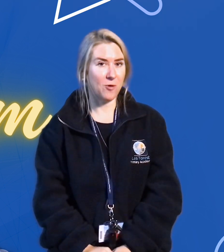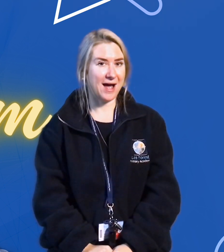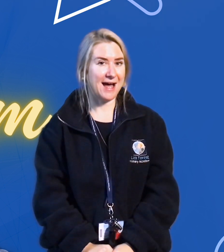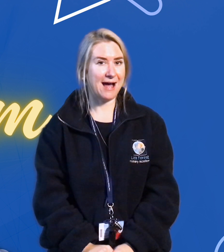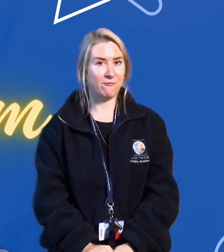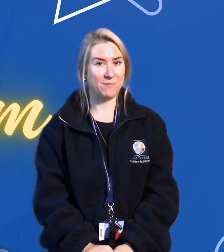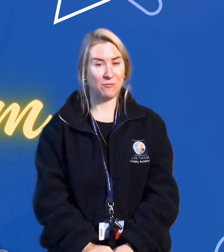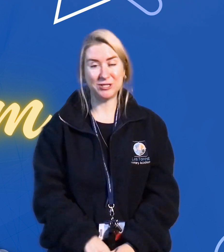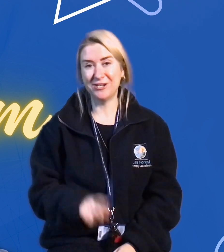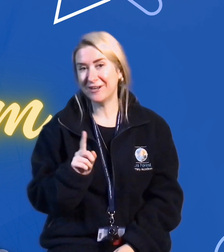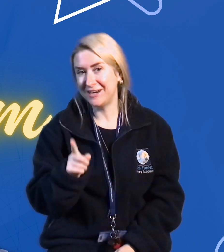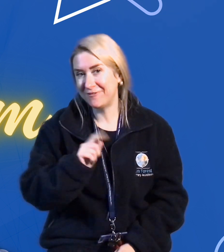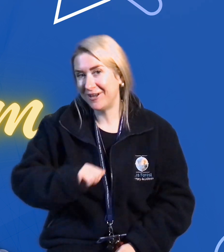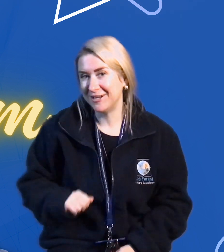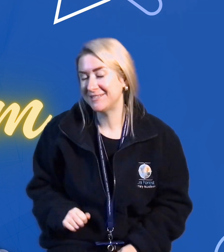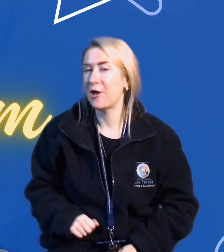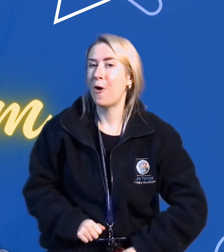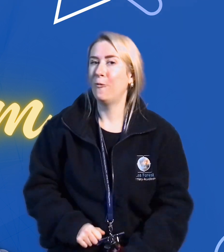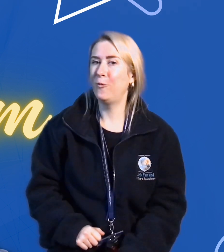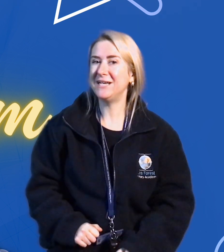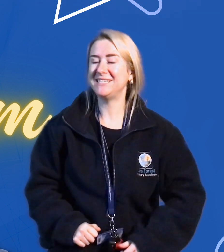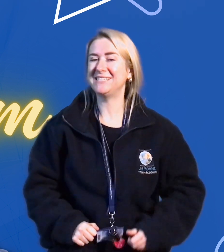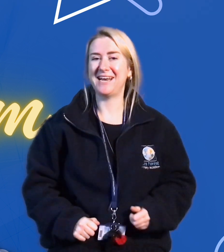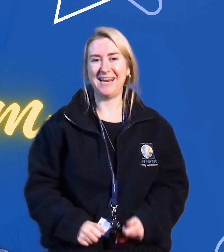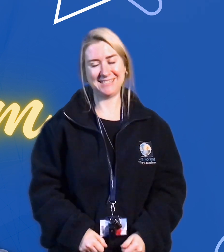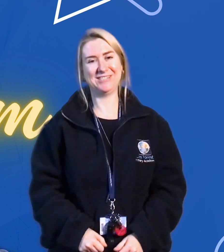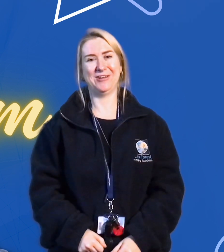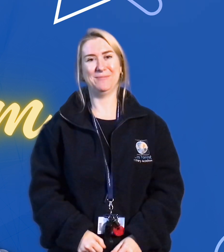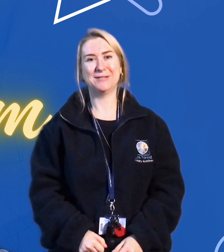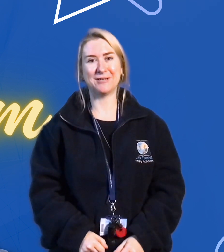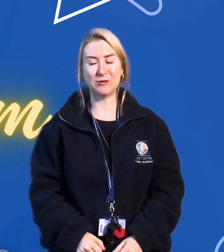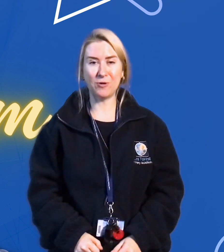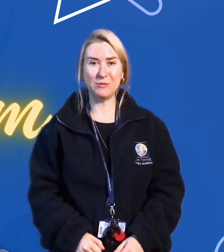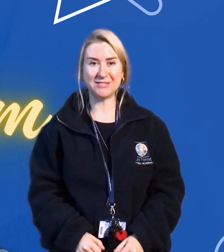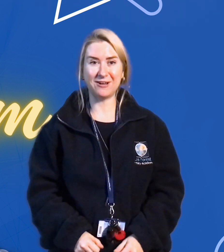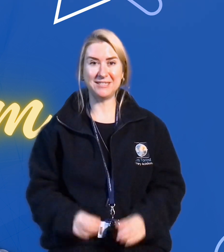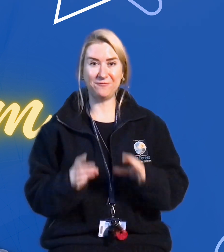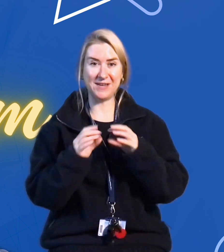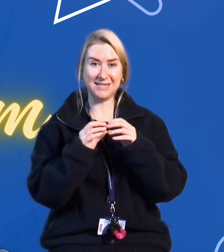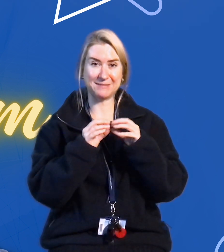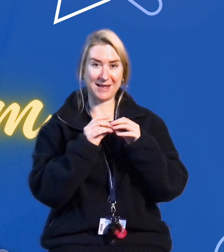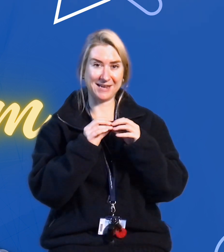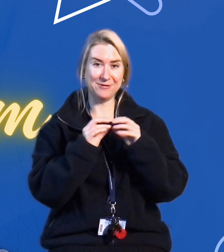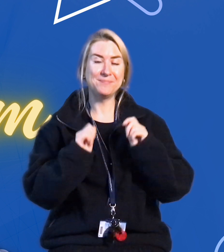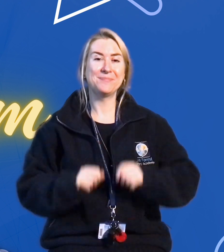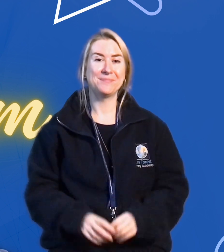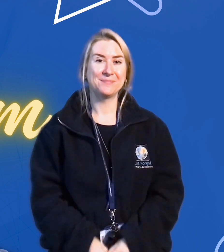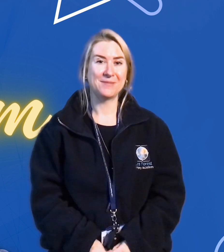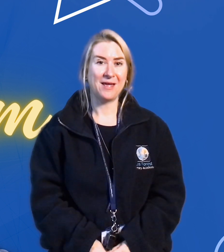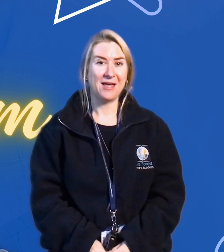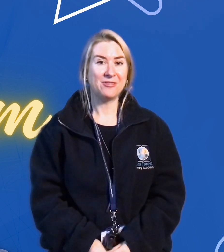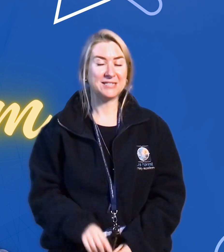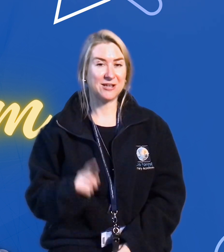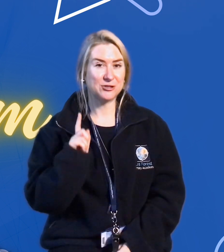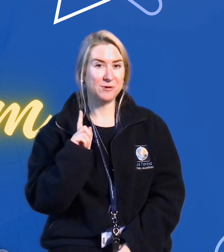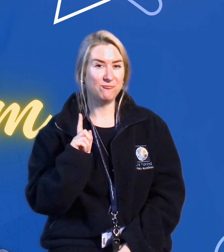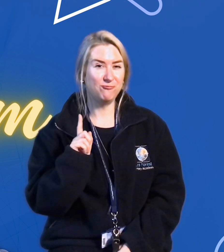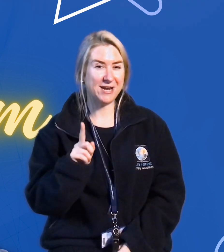our alphabet, which luckily for us we did last term. So do remember when we started fingerspelling? That's going to be really